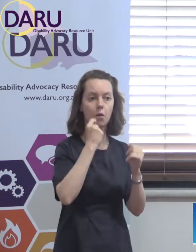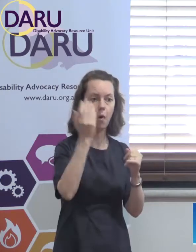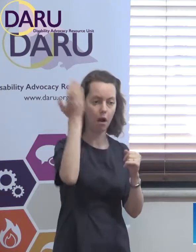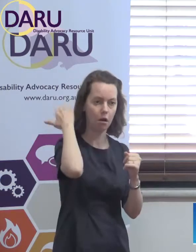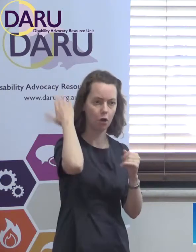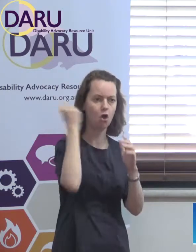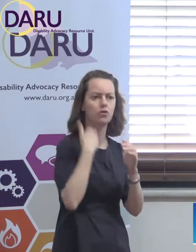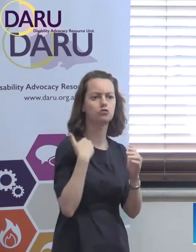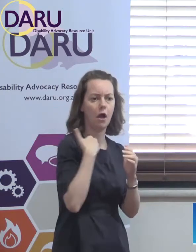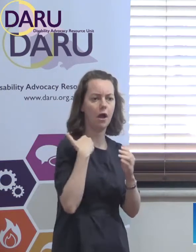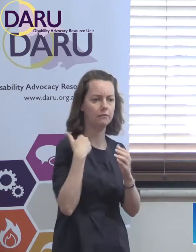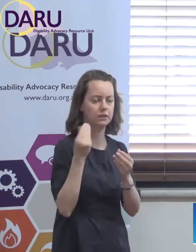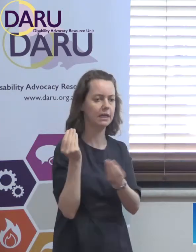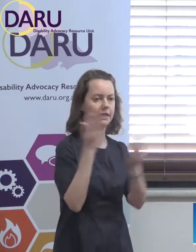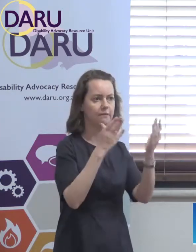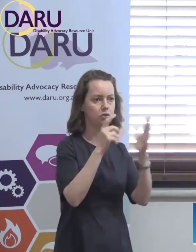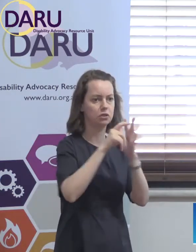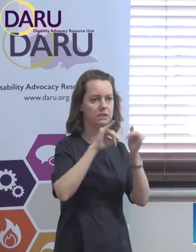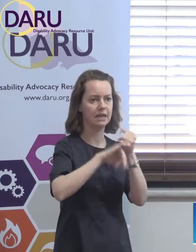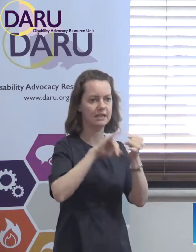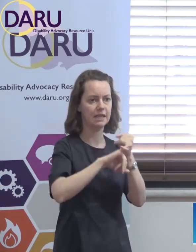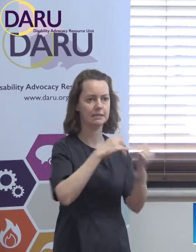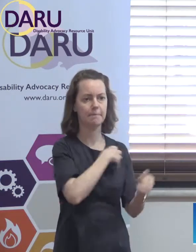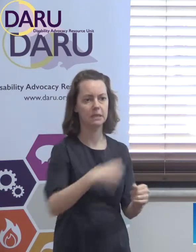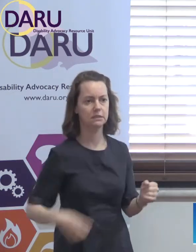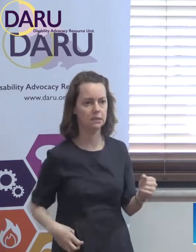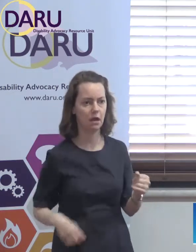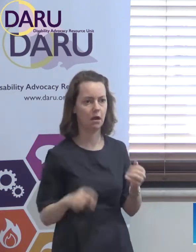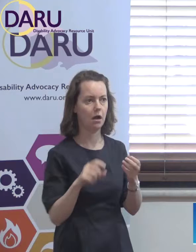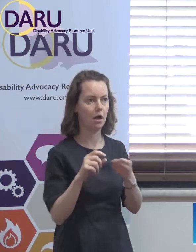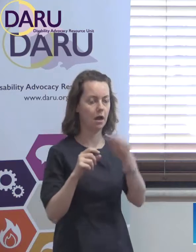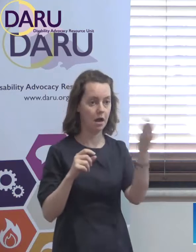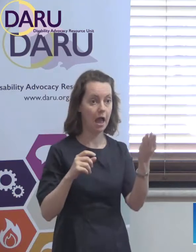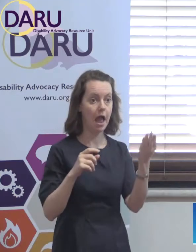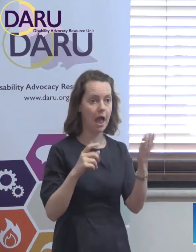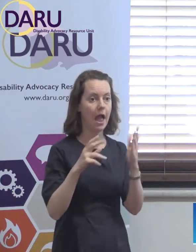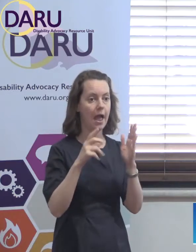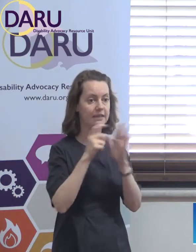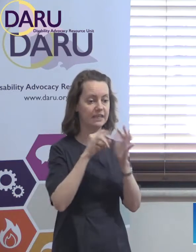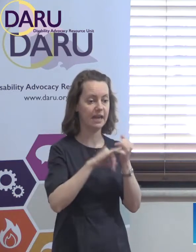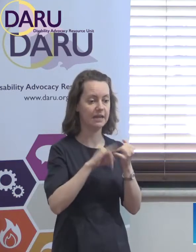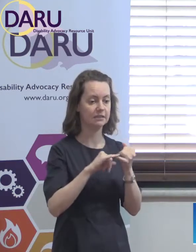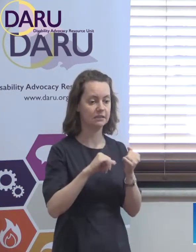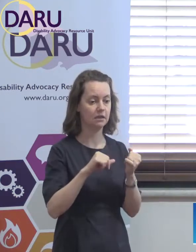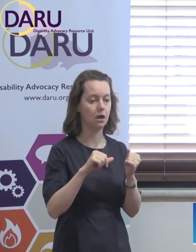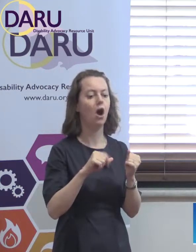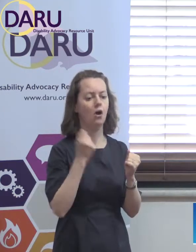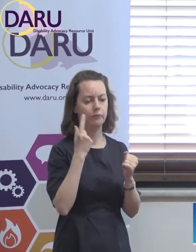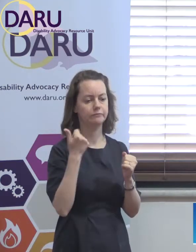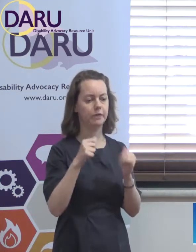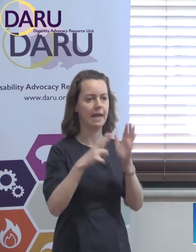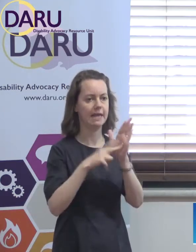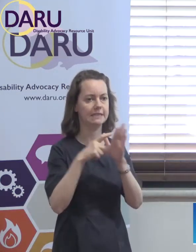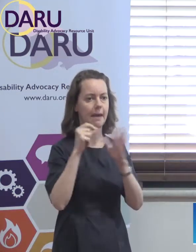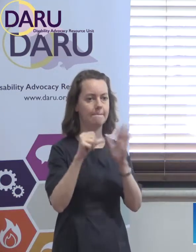time ago now, was shown to the Minister's office and helped to get across the line that the NDAP funding should be extended out